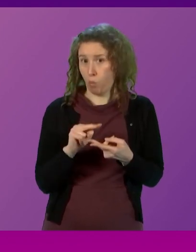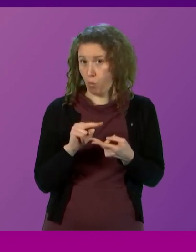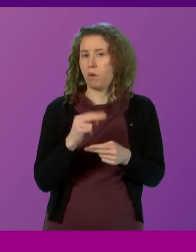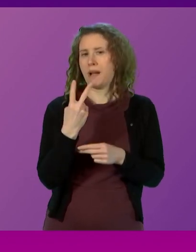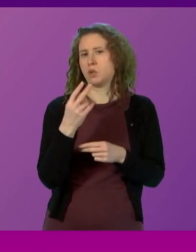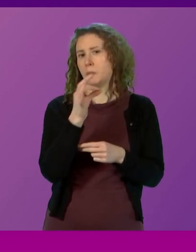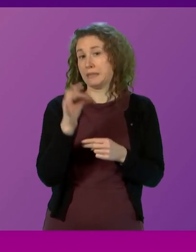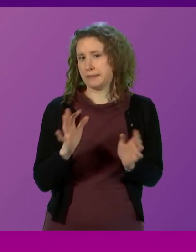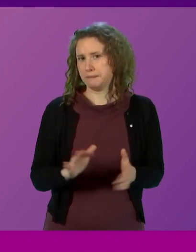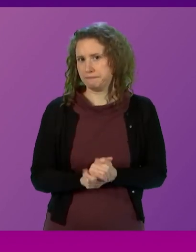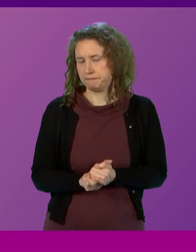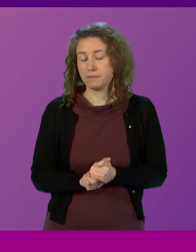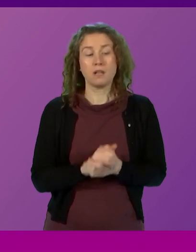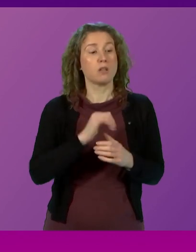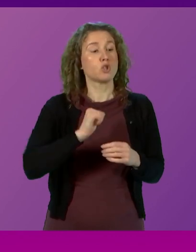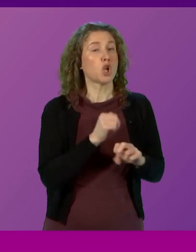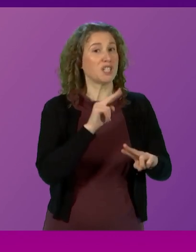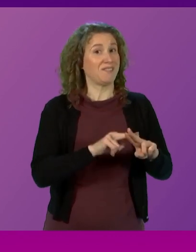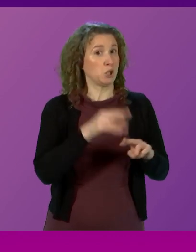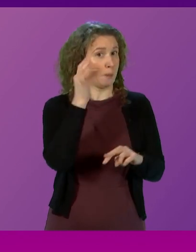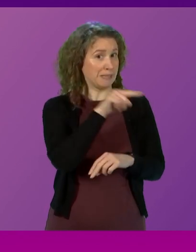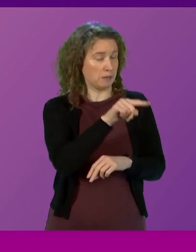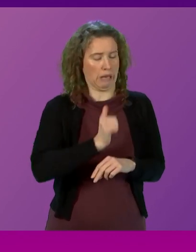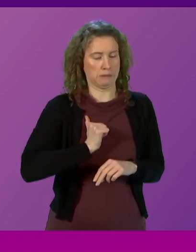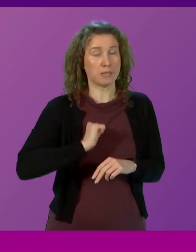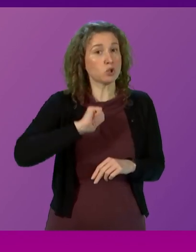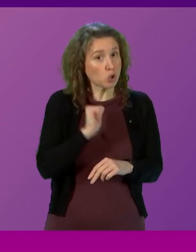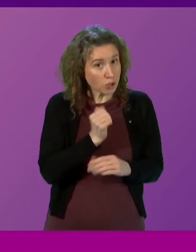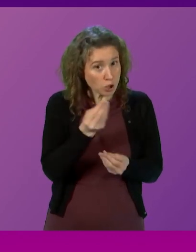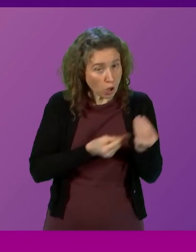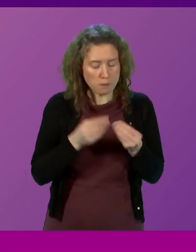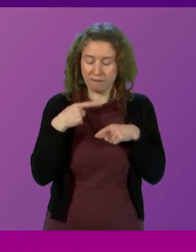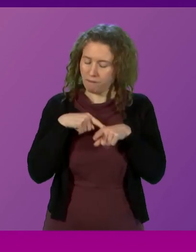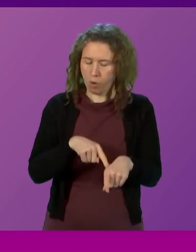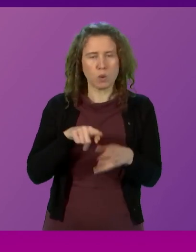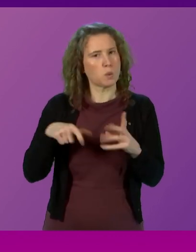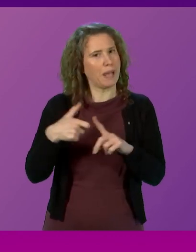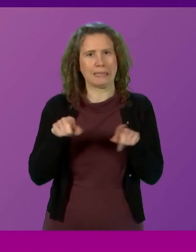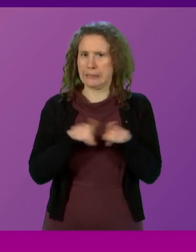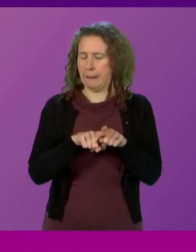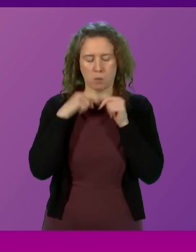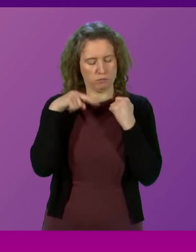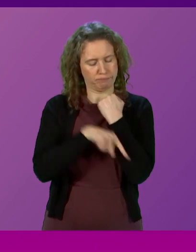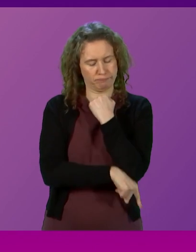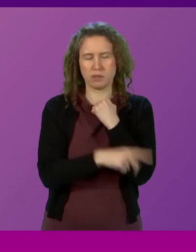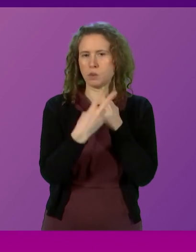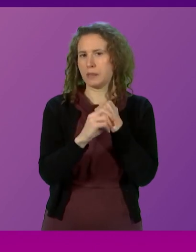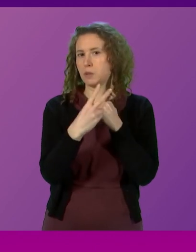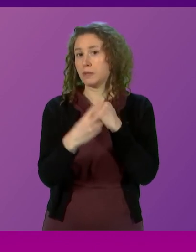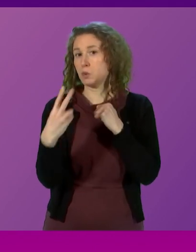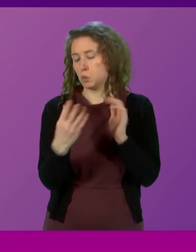The Scottish Fiscal Commission is expecting the Scottish economy to follow the UK into a recession in 2022,